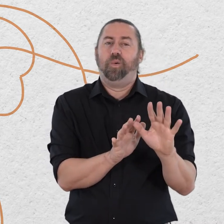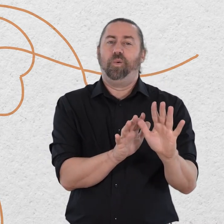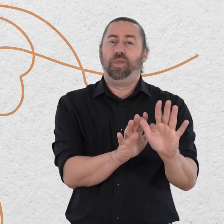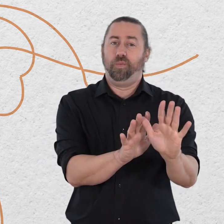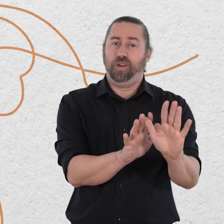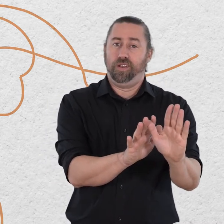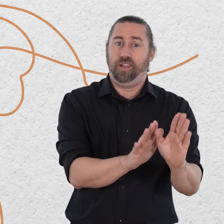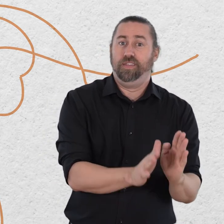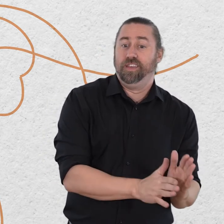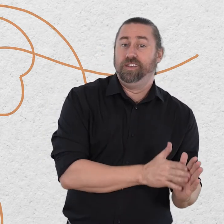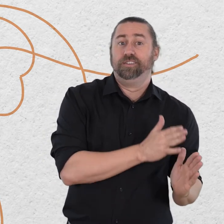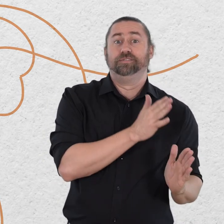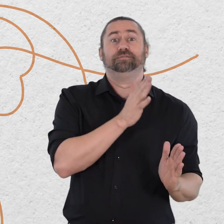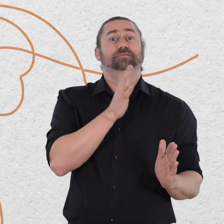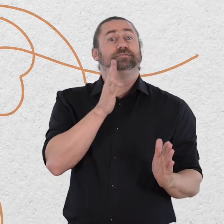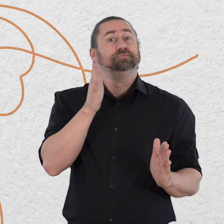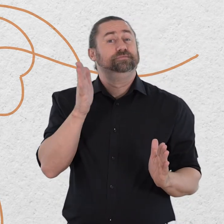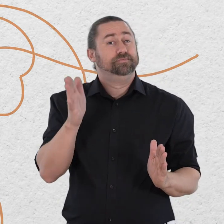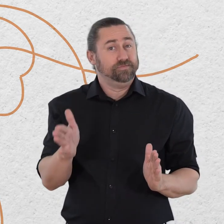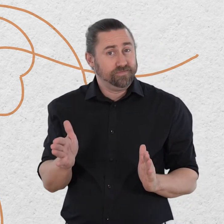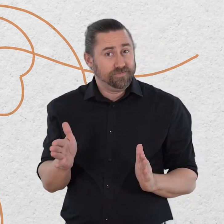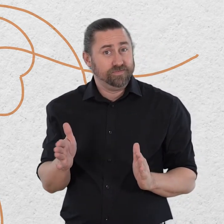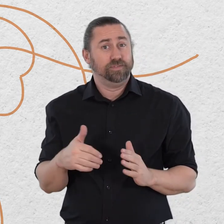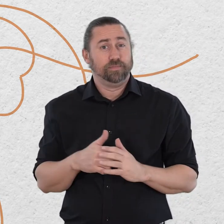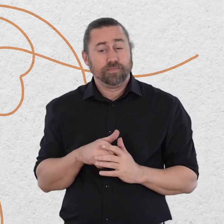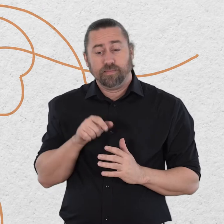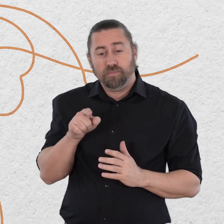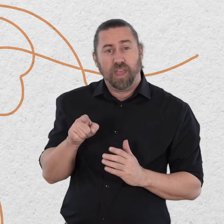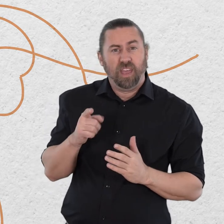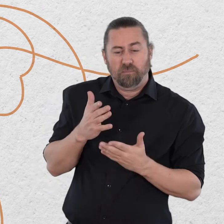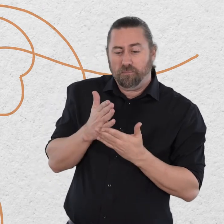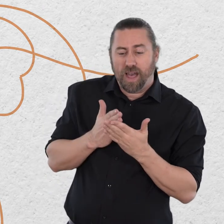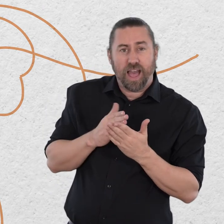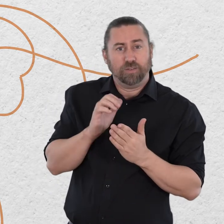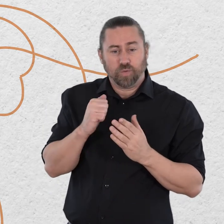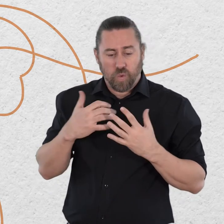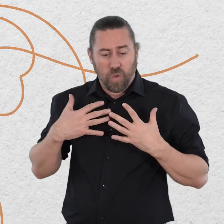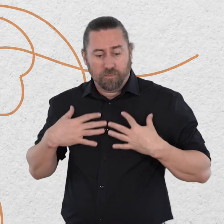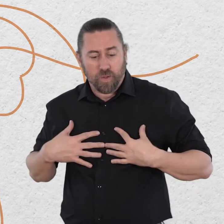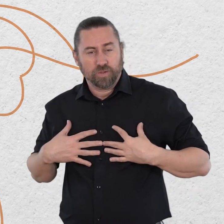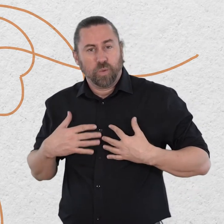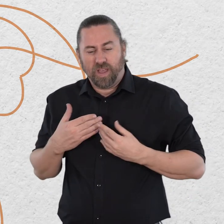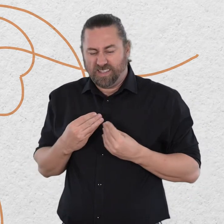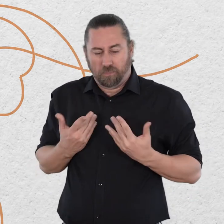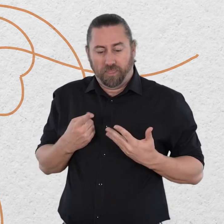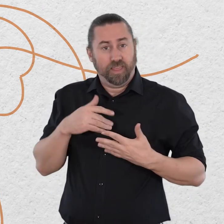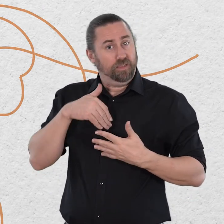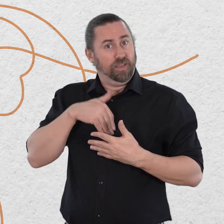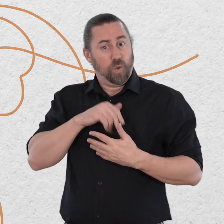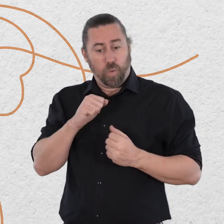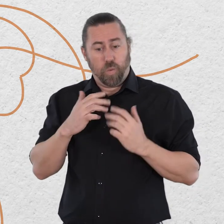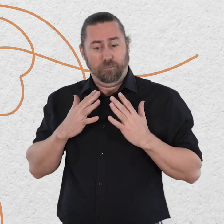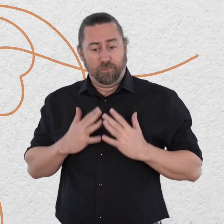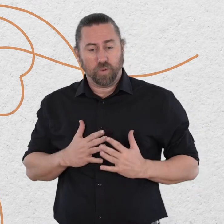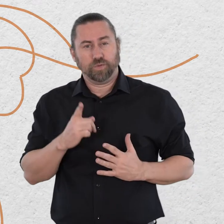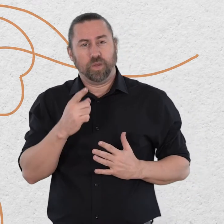and bringing to mind parts of the body or functions of the body that you have some difficulty with